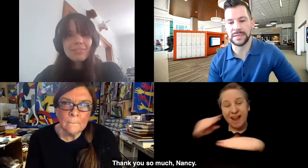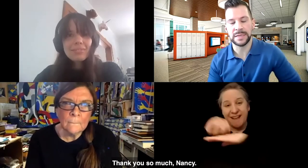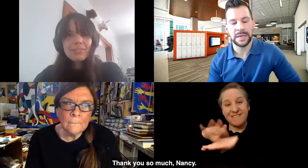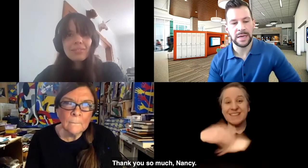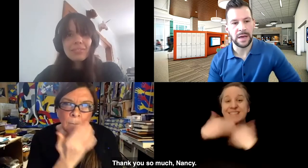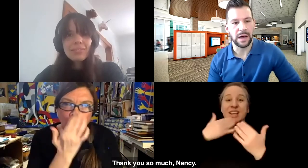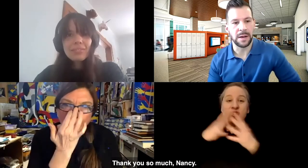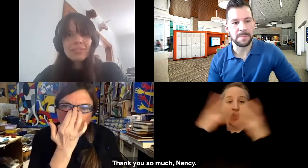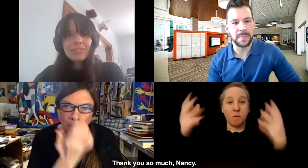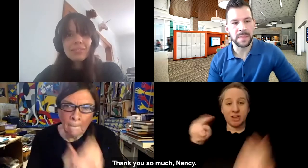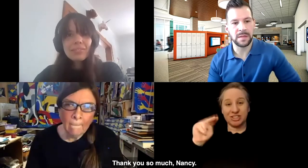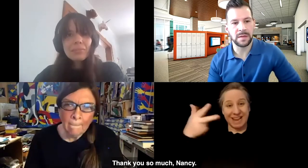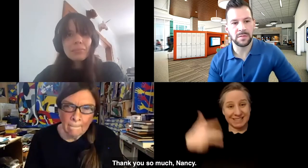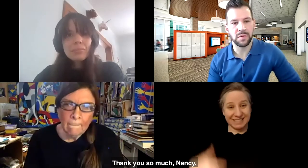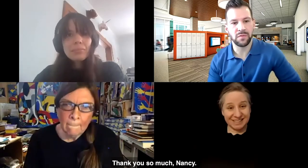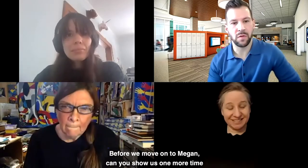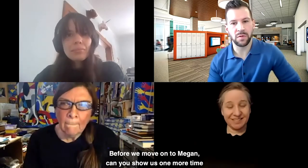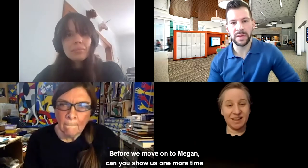much, Nancy.